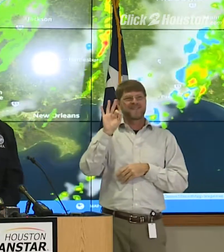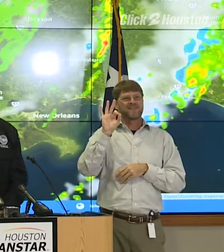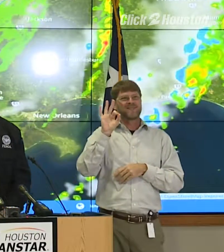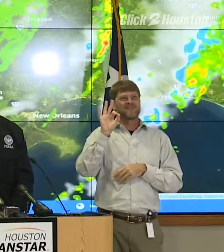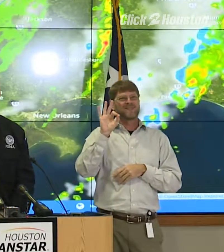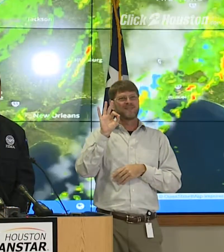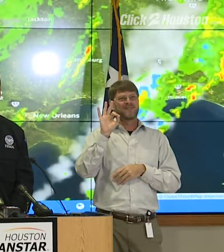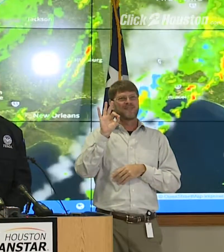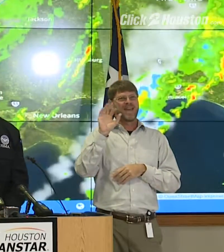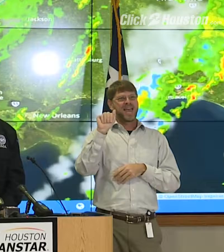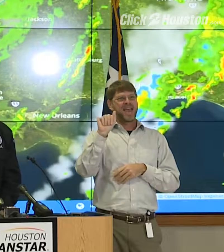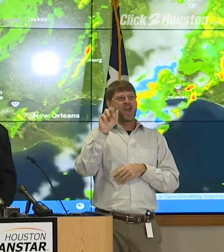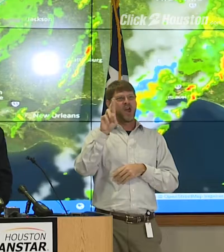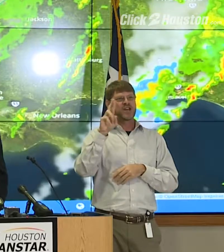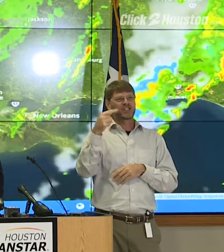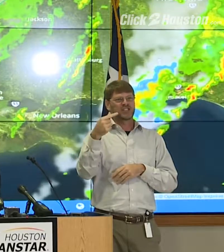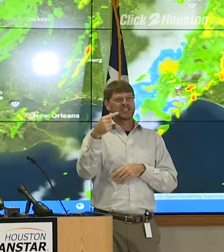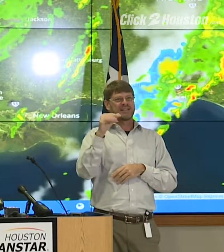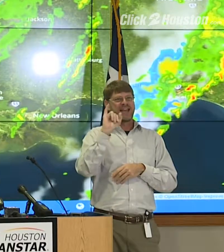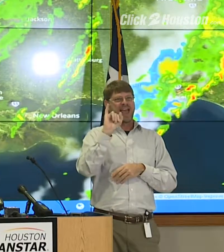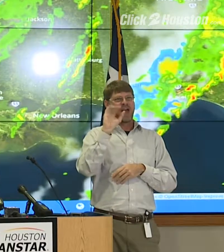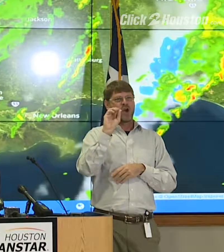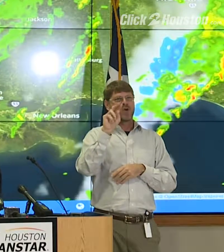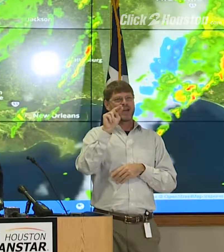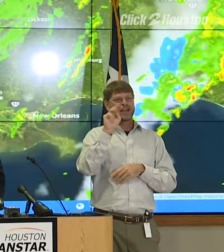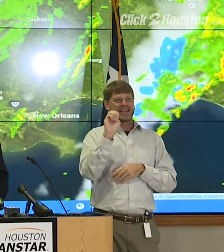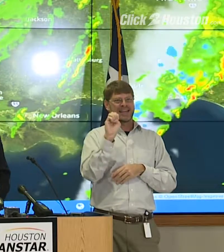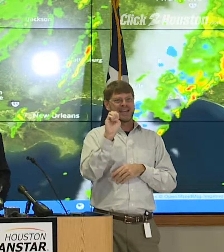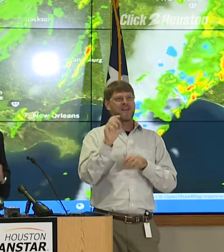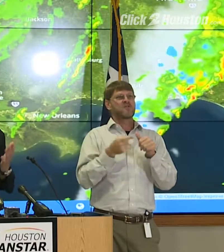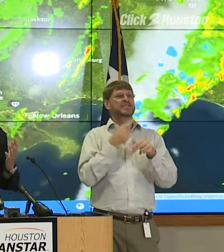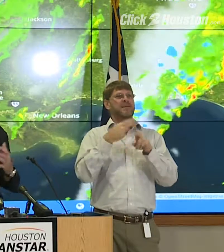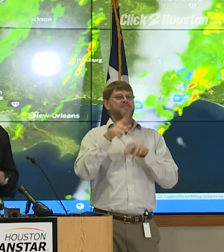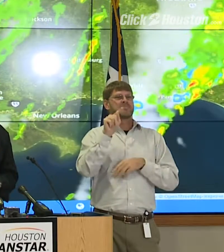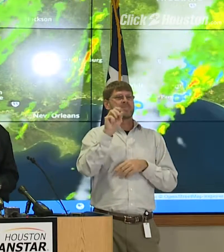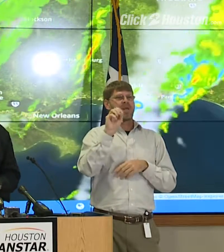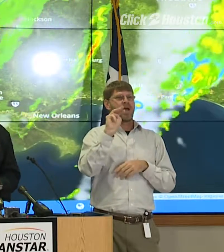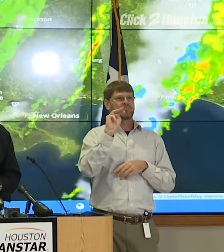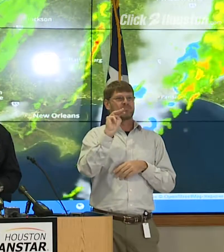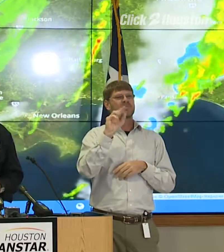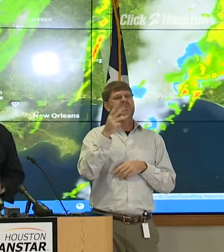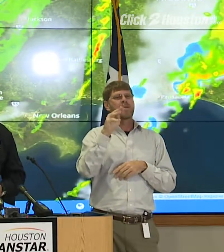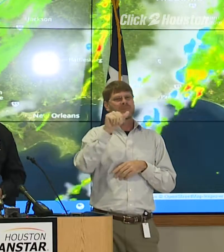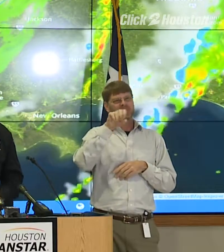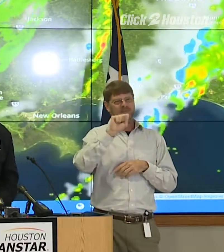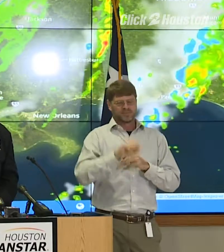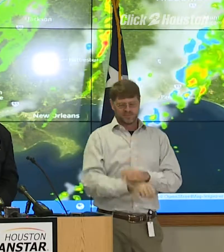in Frank. A-R-G-I-O-N-E. First name is Tom. Thomas.